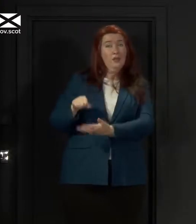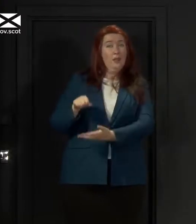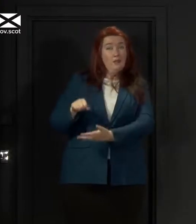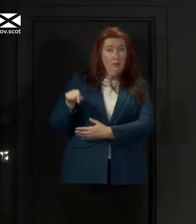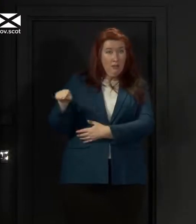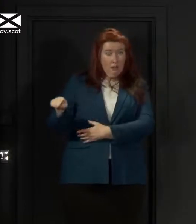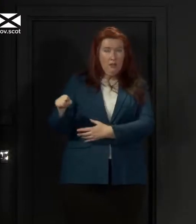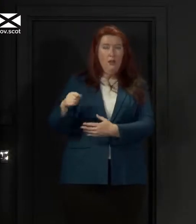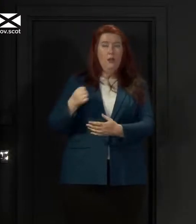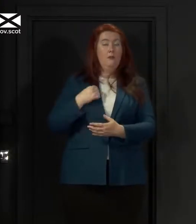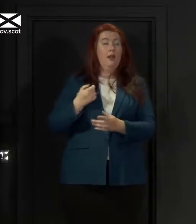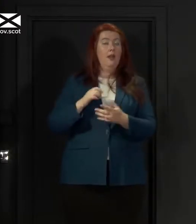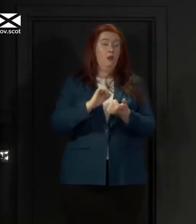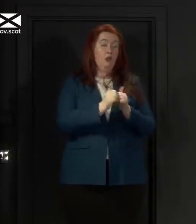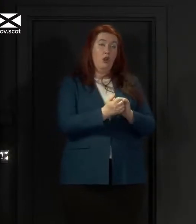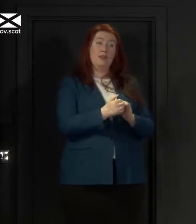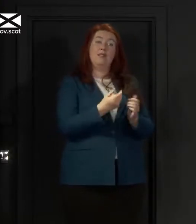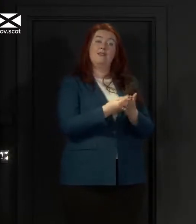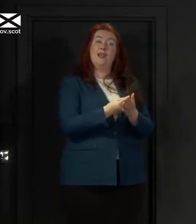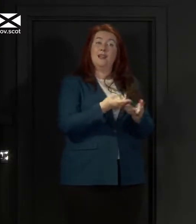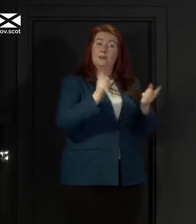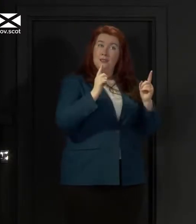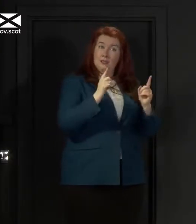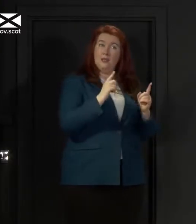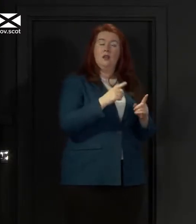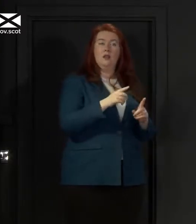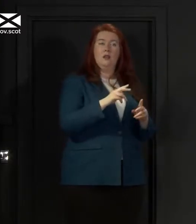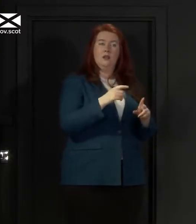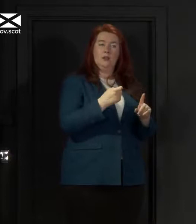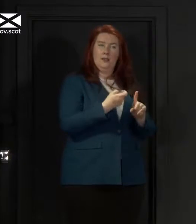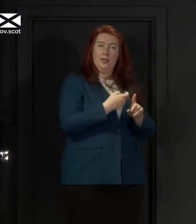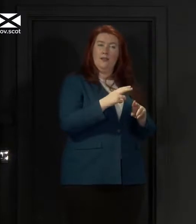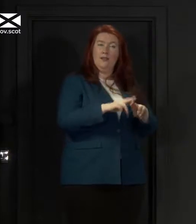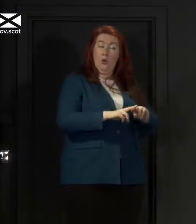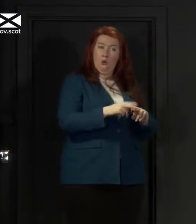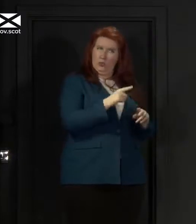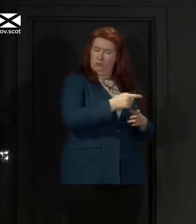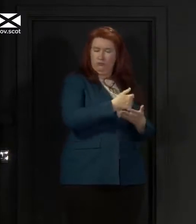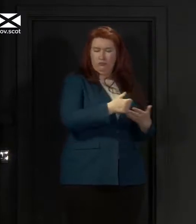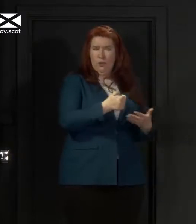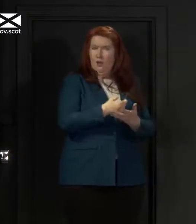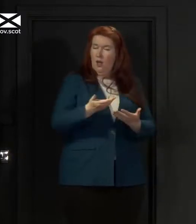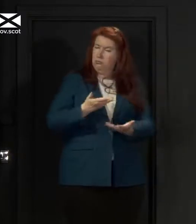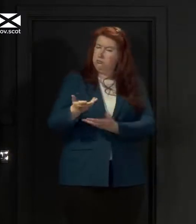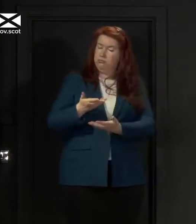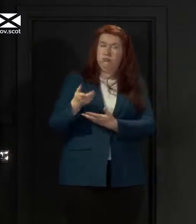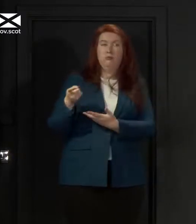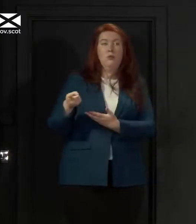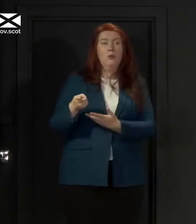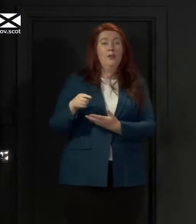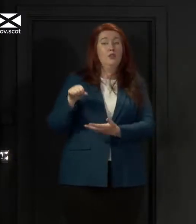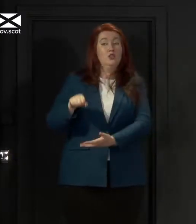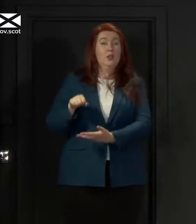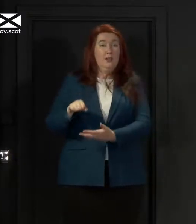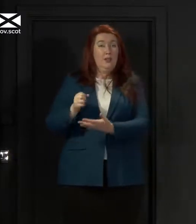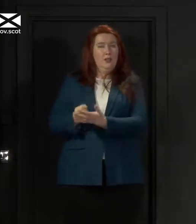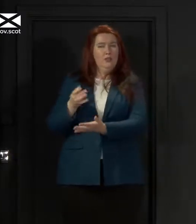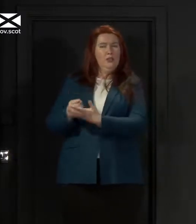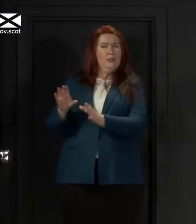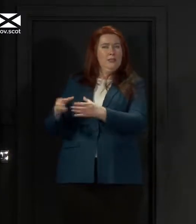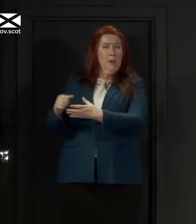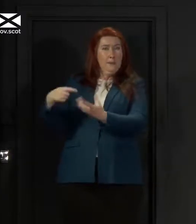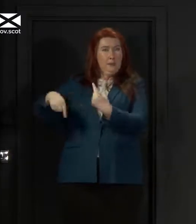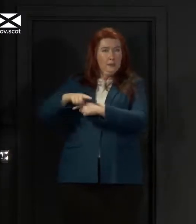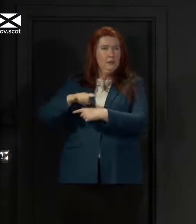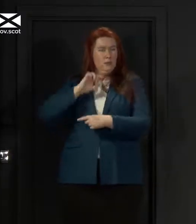my colleague Ms Forbes has those on a regular basis and we will continue to have those discussions with the Treasury and